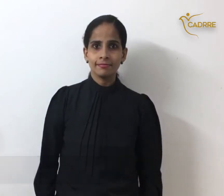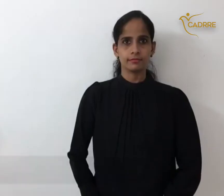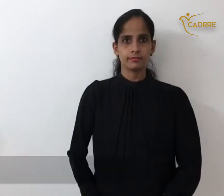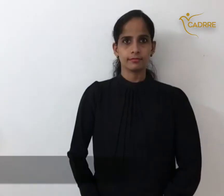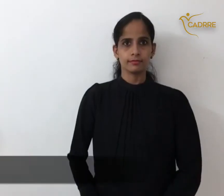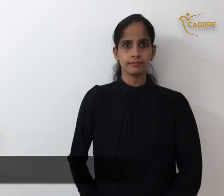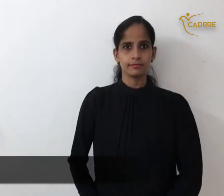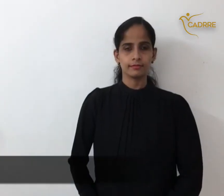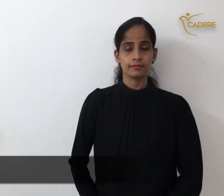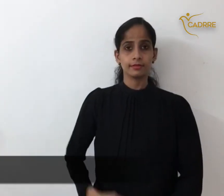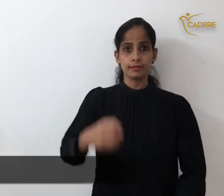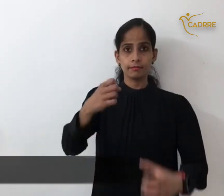milk